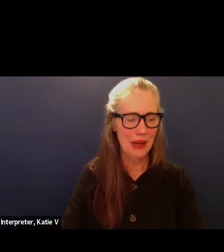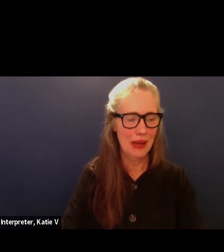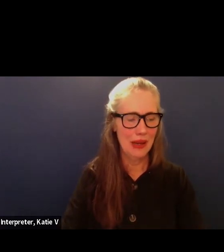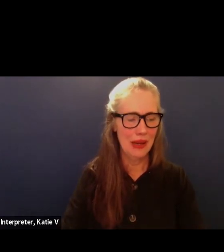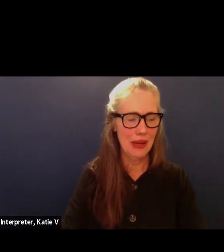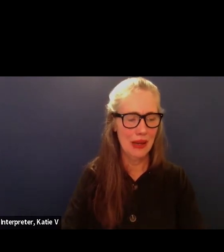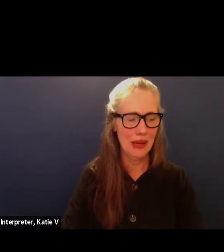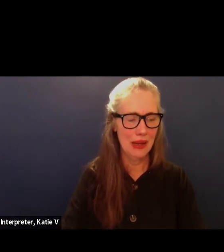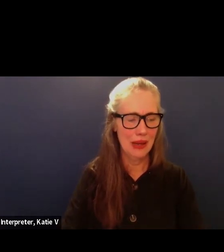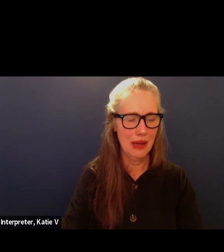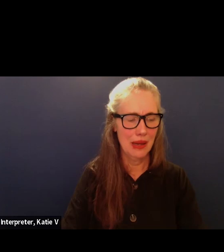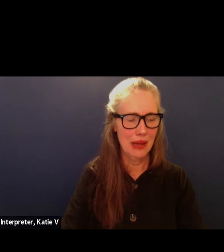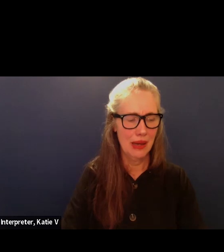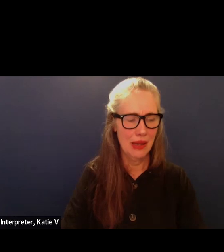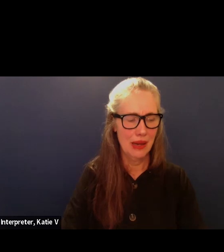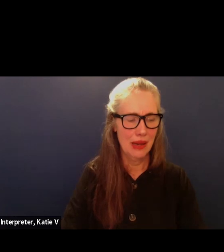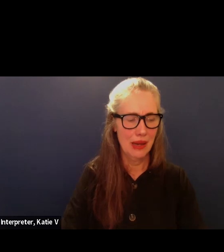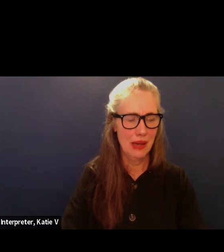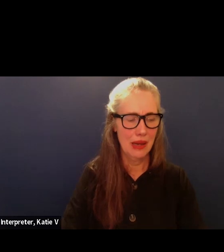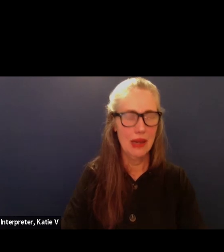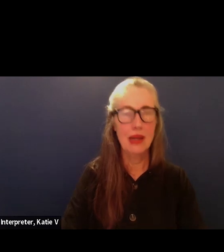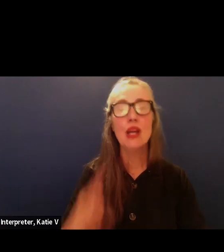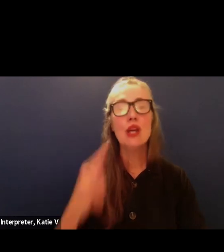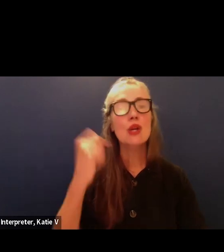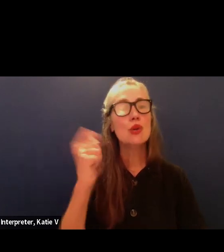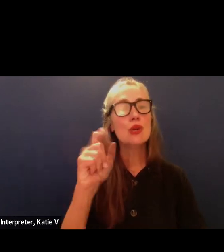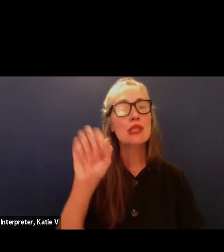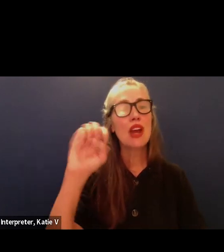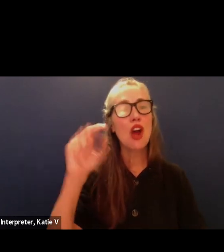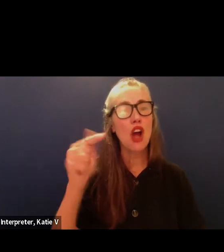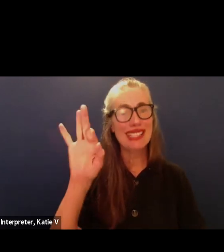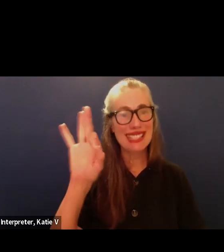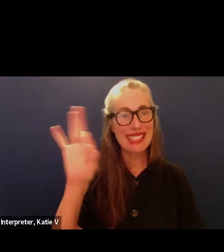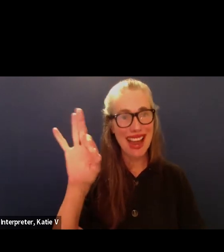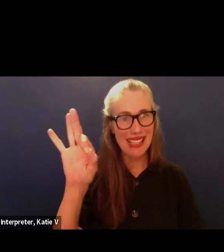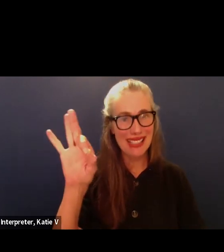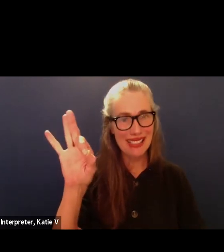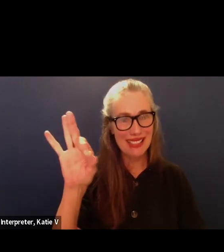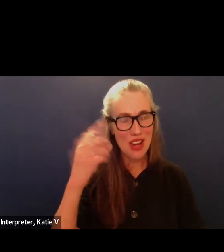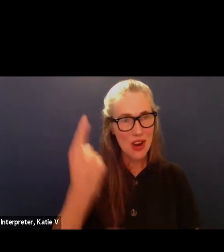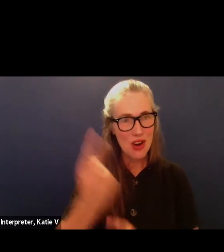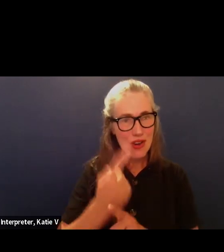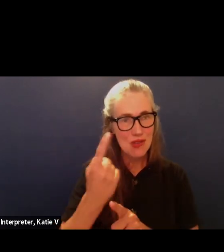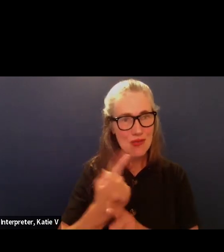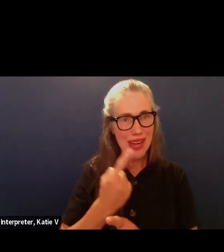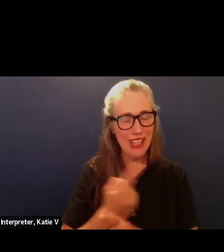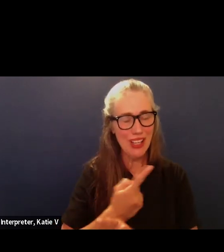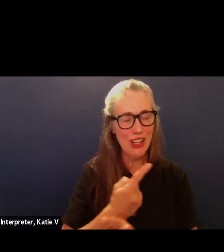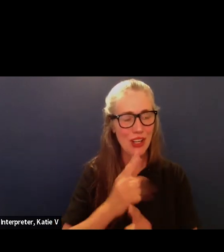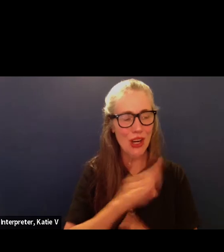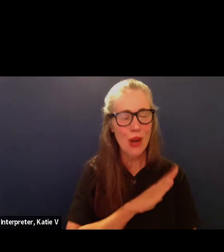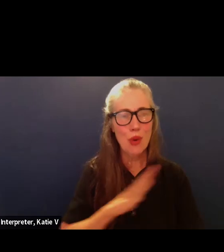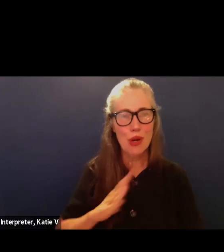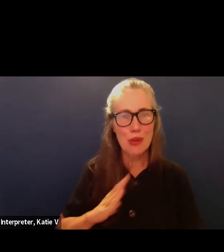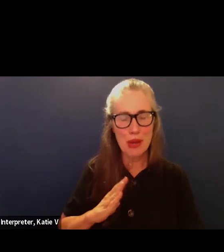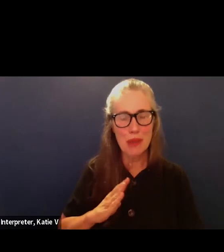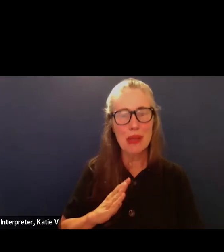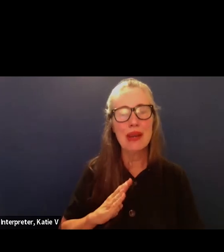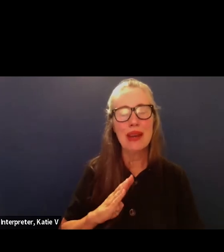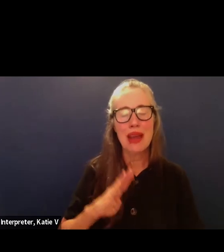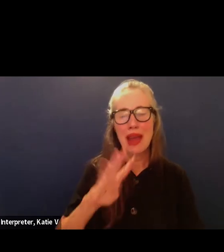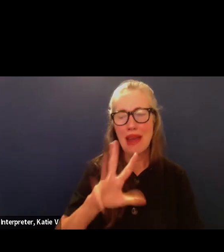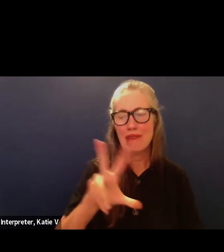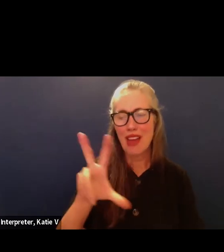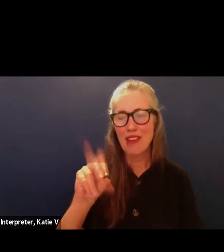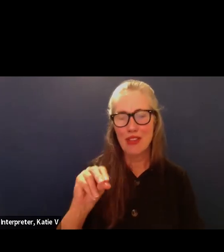Let's see. Tuesday, August 9th will be the regular board meeting at 5.30 with in-person and virtual participation.